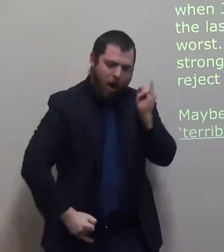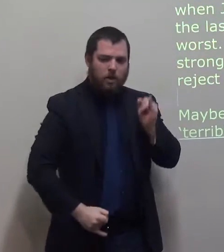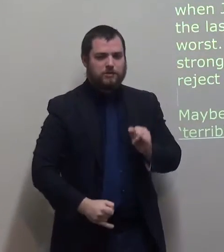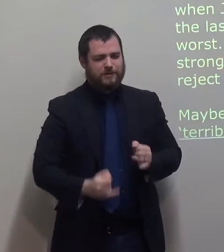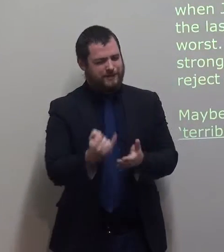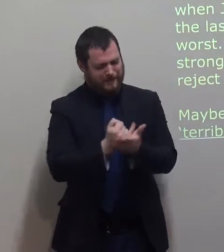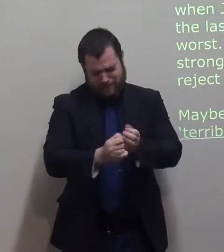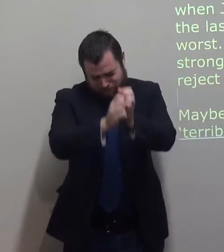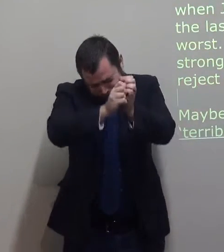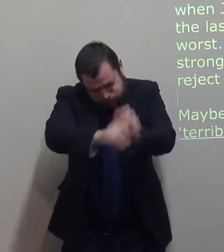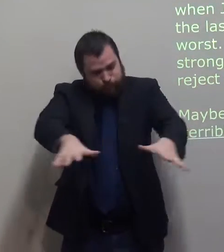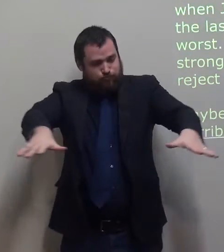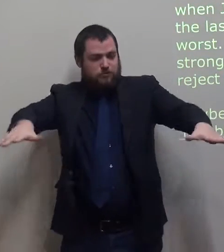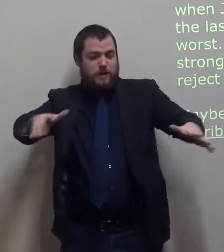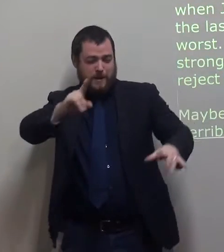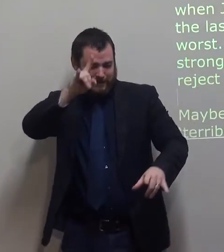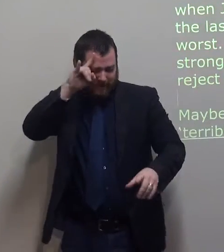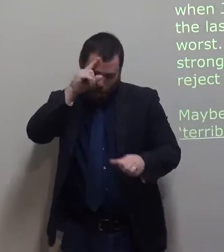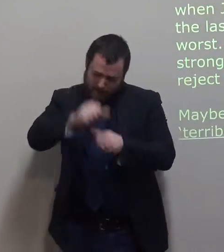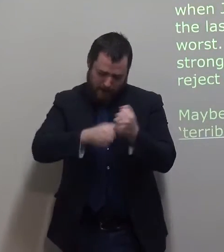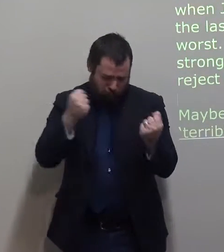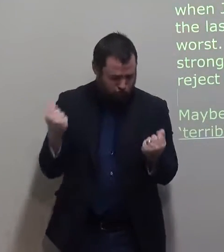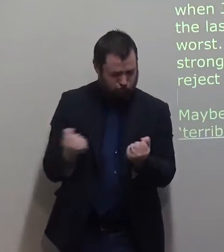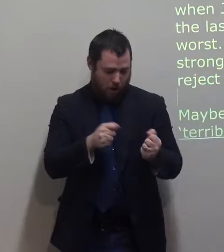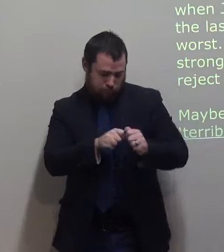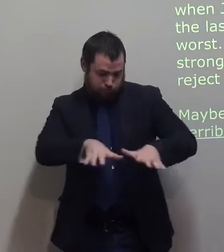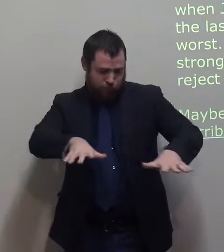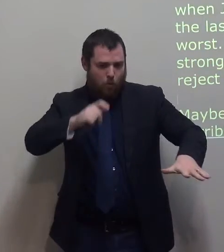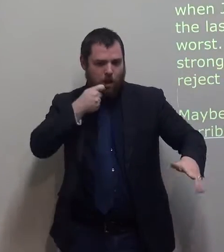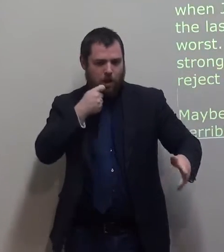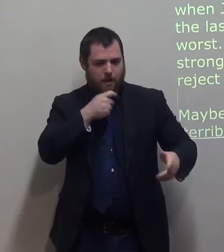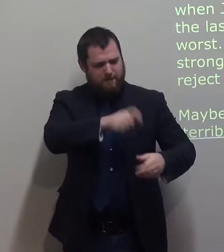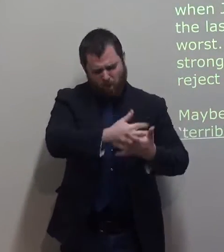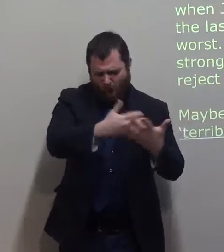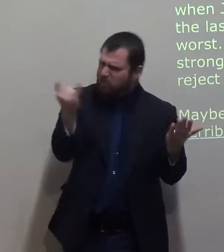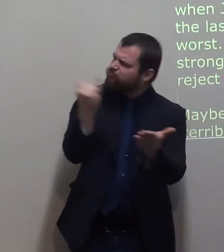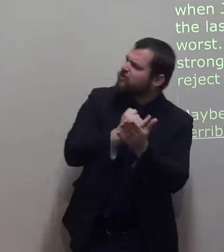The devil will become strong, and many people will reject God. The third be the